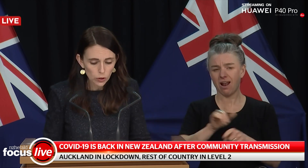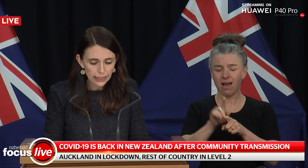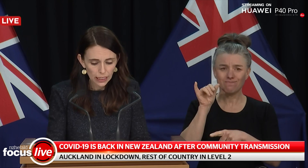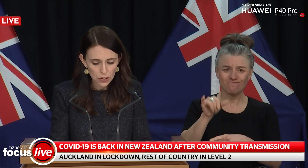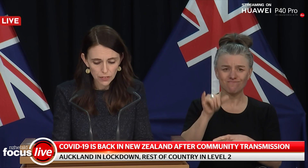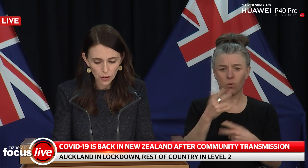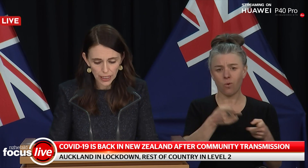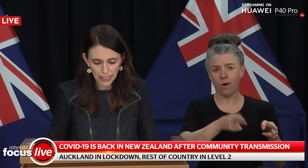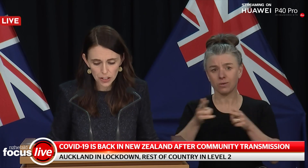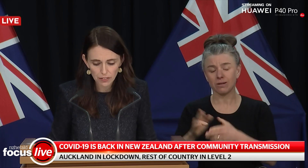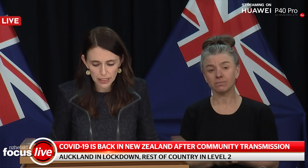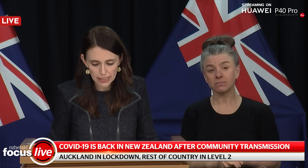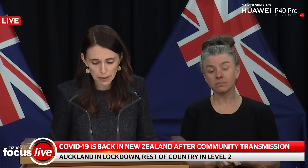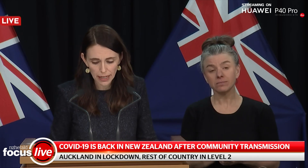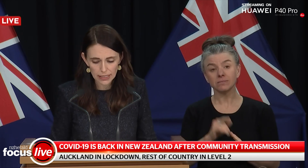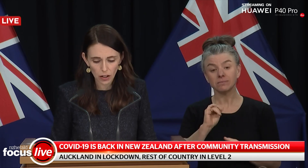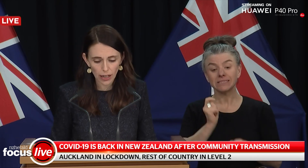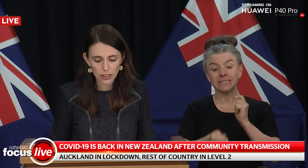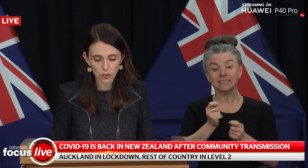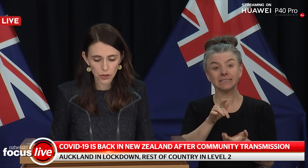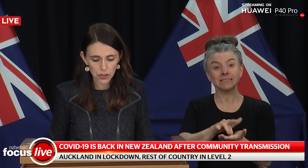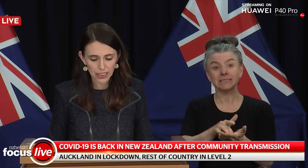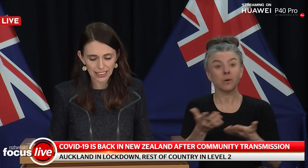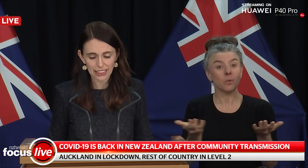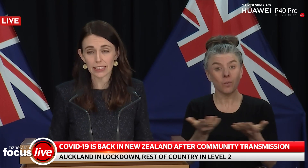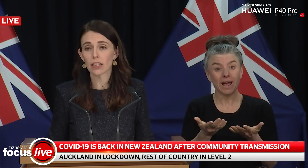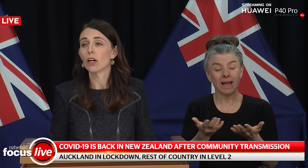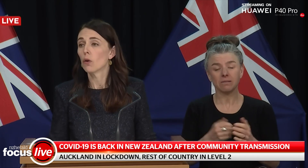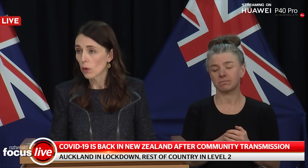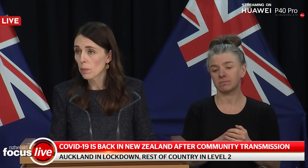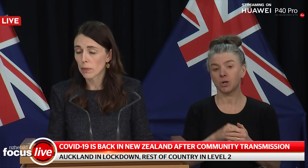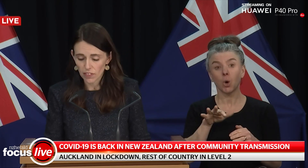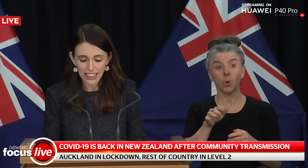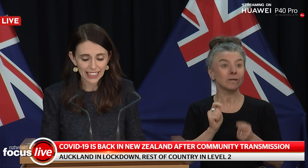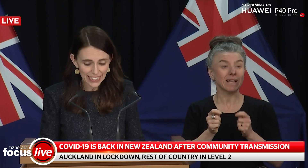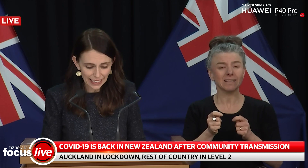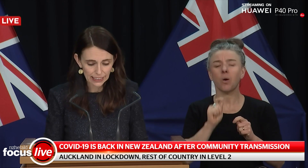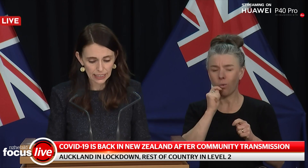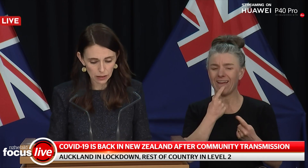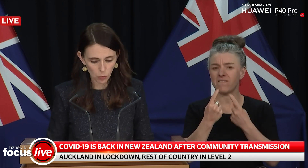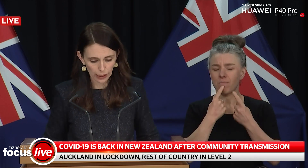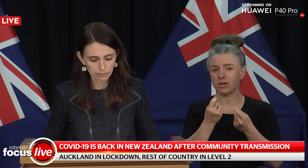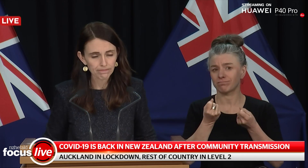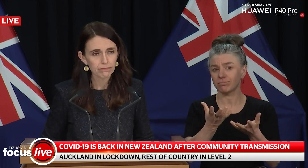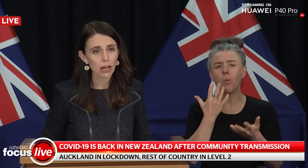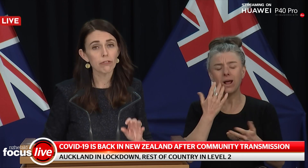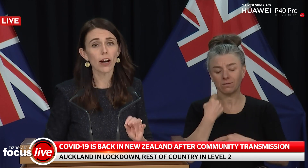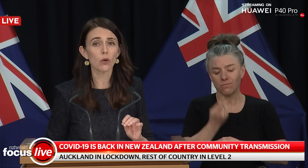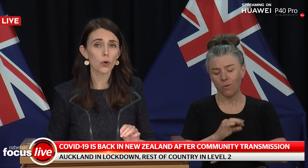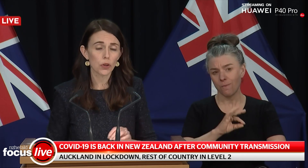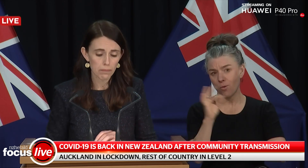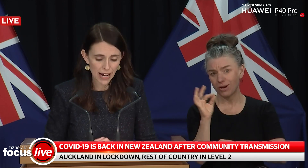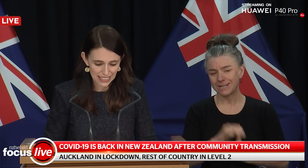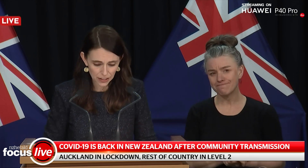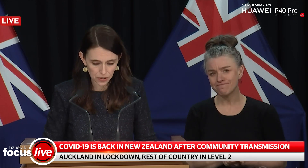More details of the location of these CBACs and guidance on who should get a test we will be providing again in the morning. A